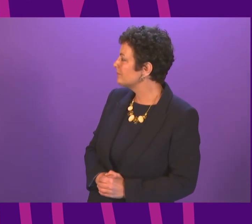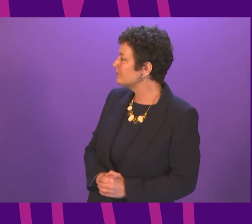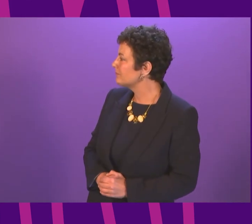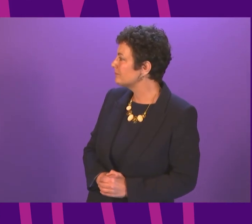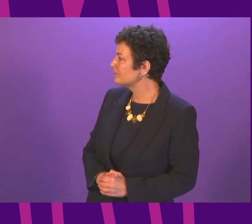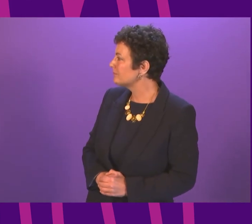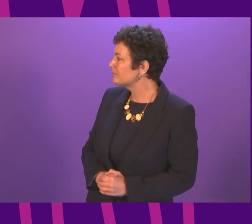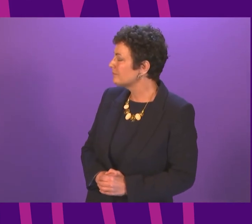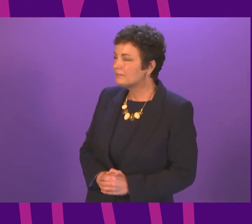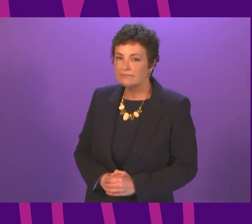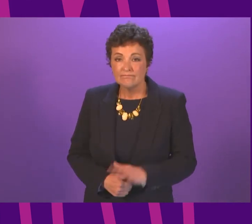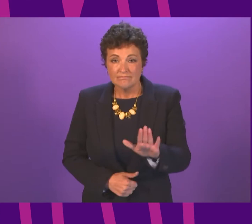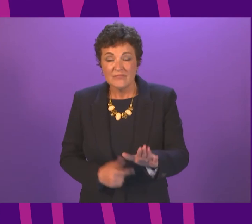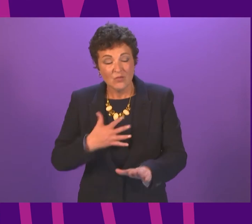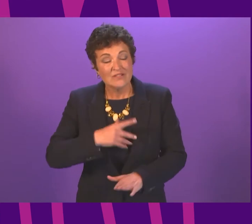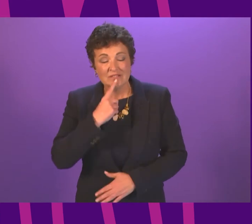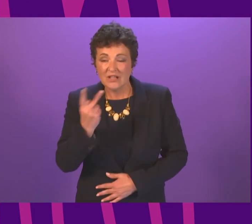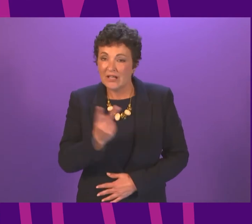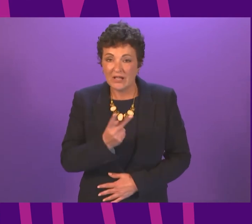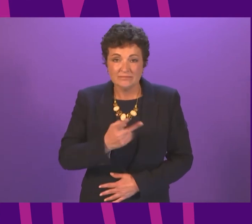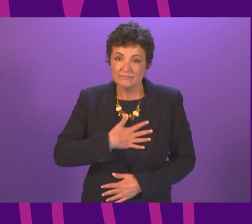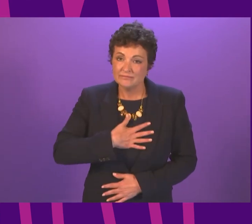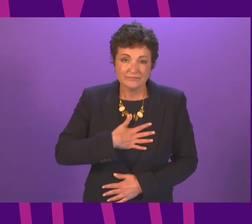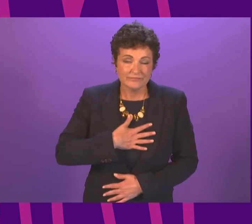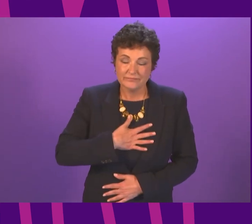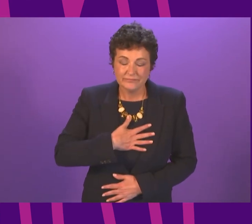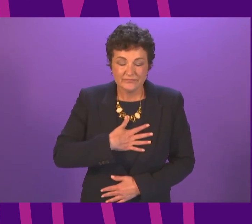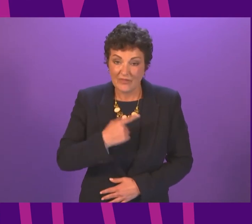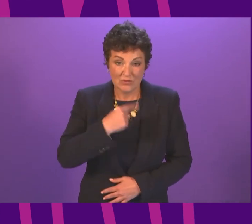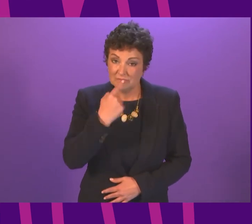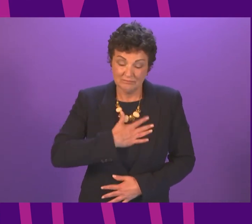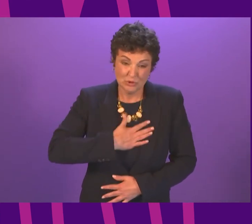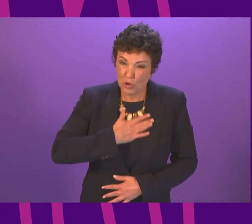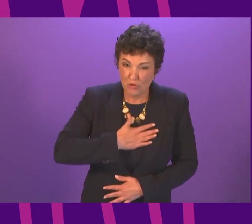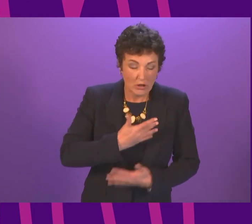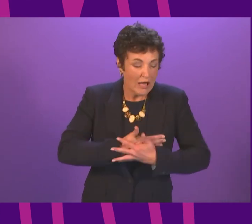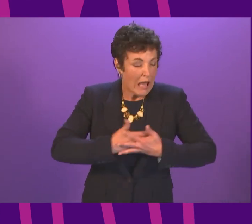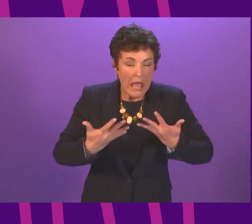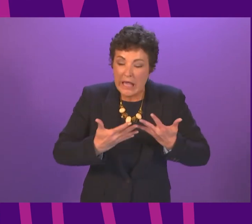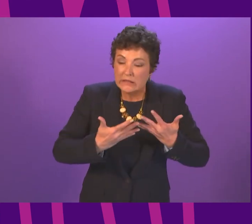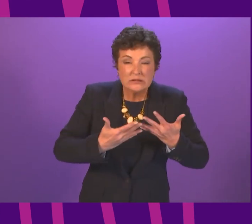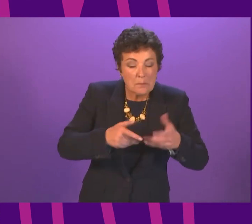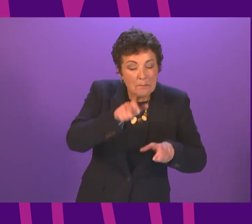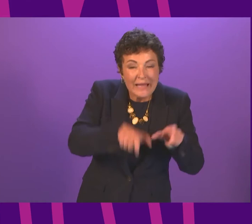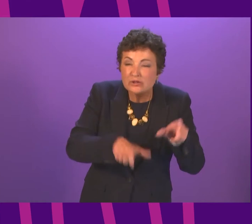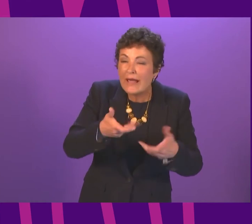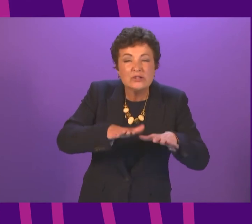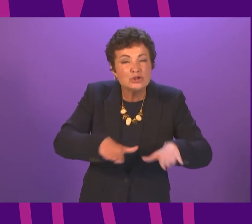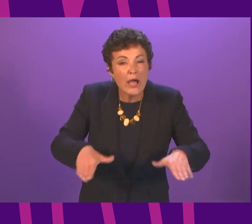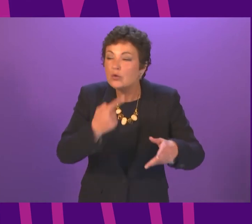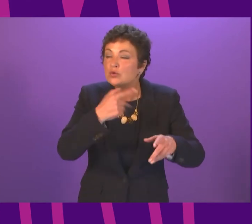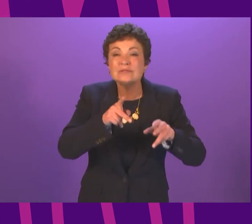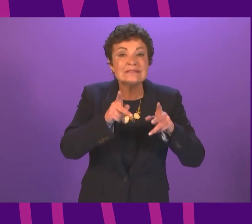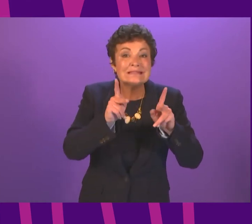again, take the opportunity to extend my deepest sympathies to the families of patients who died, and indeed to everyone